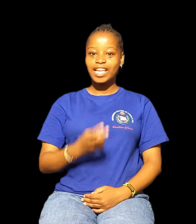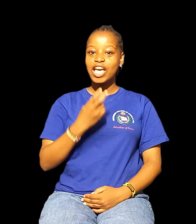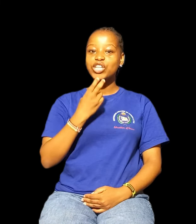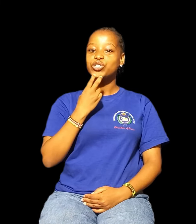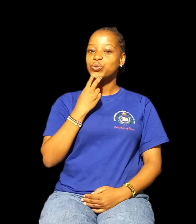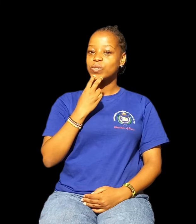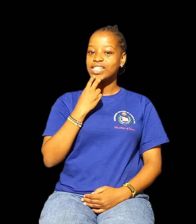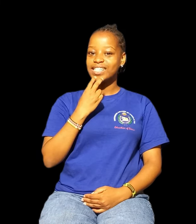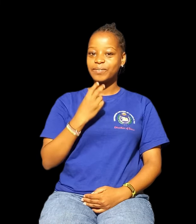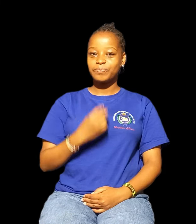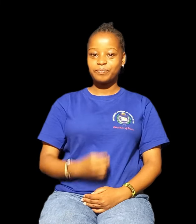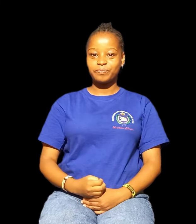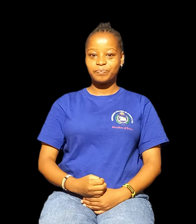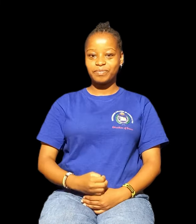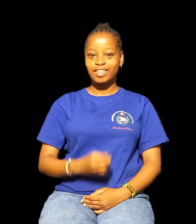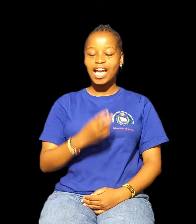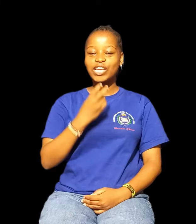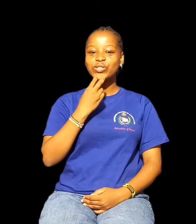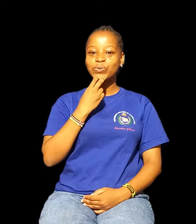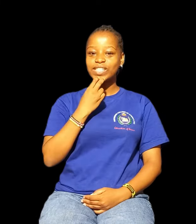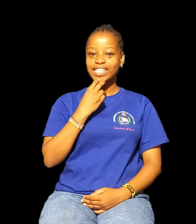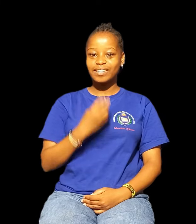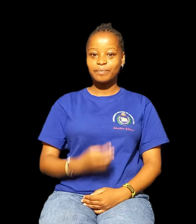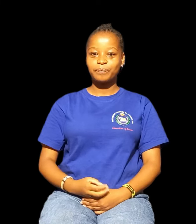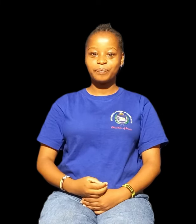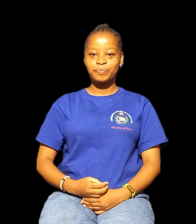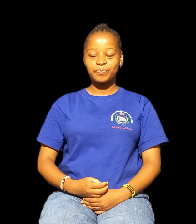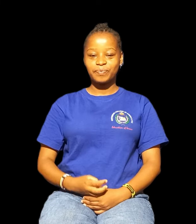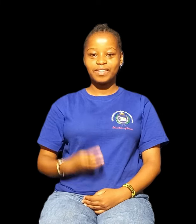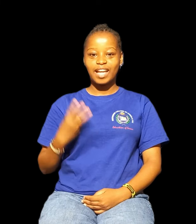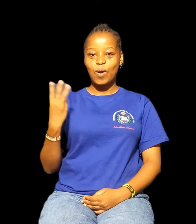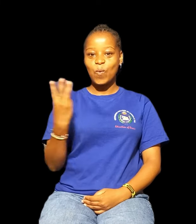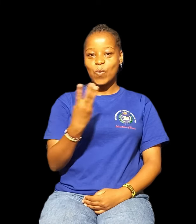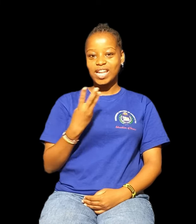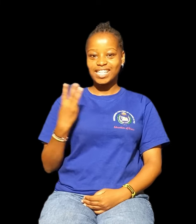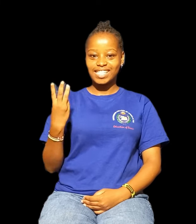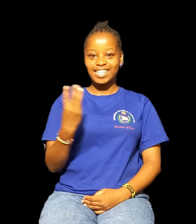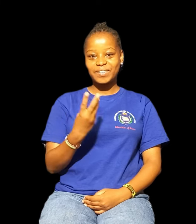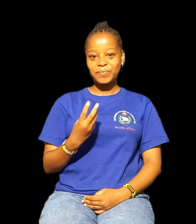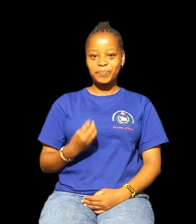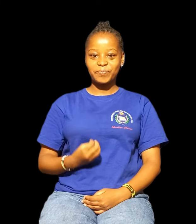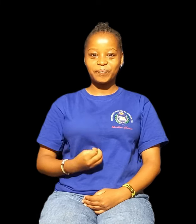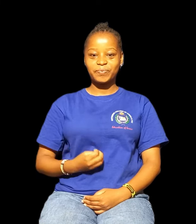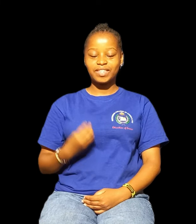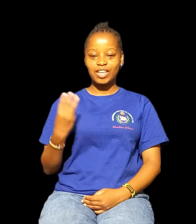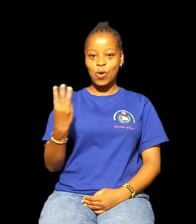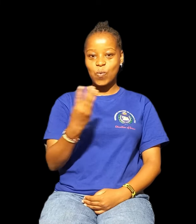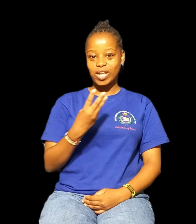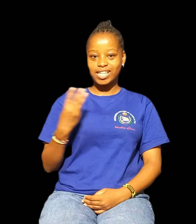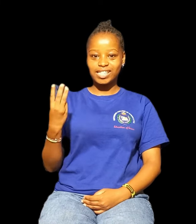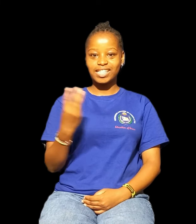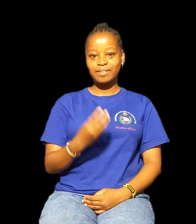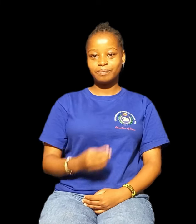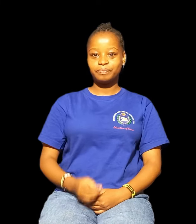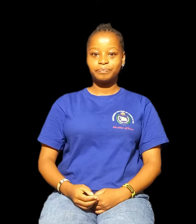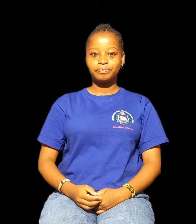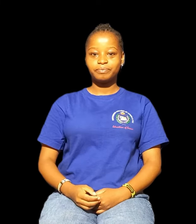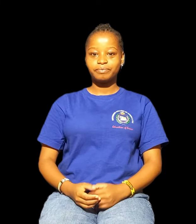Tuesday Wednesday Wednesday Thursday